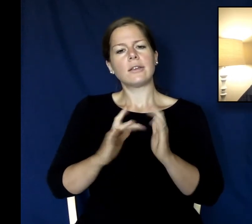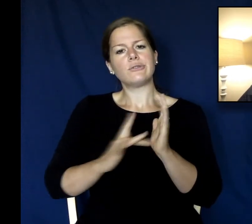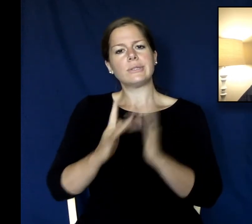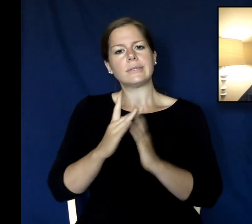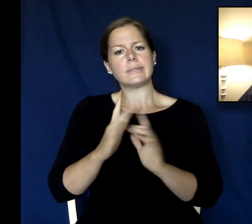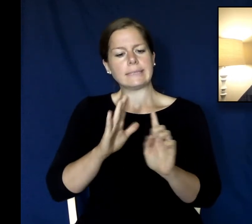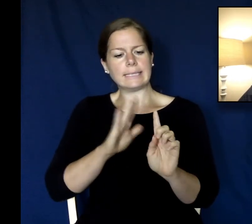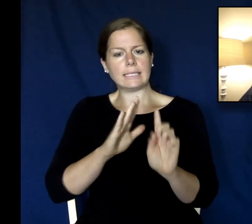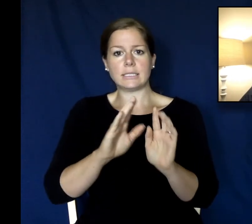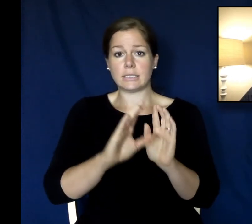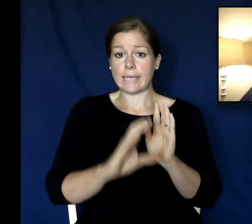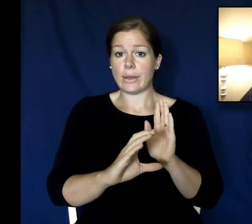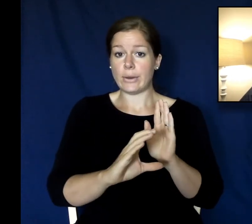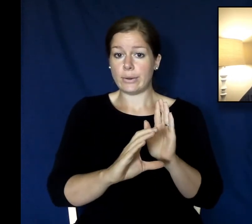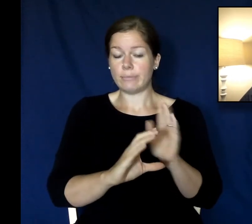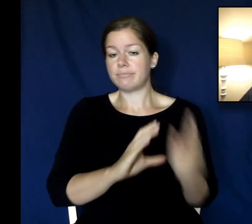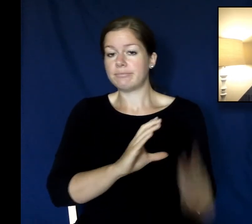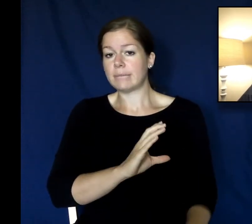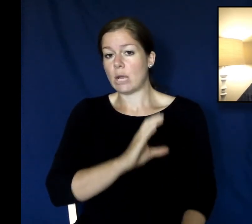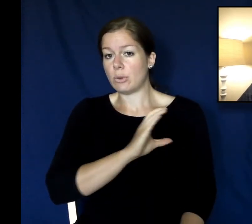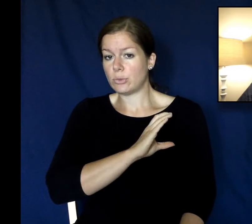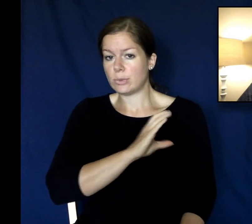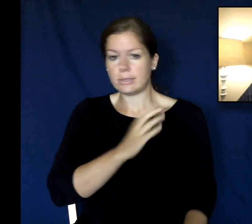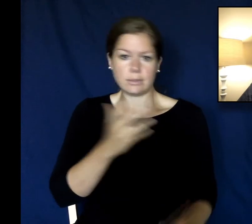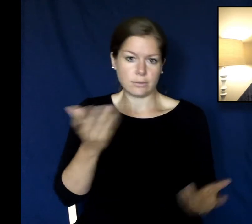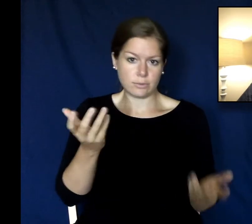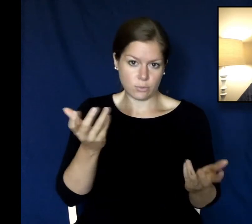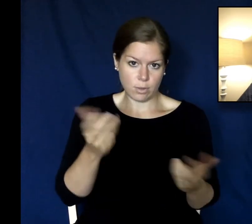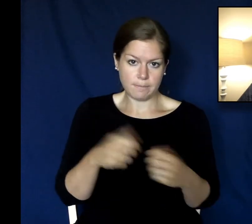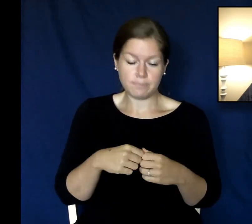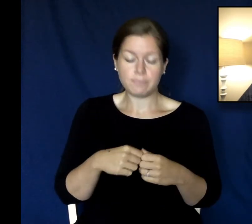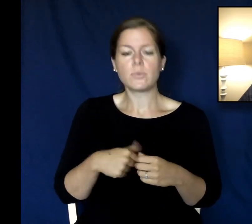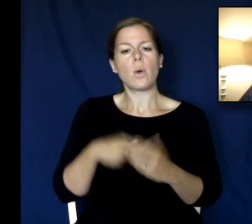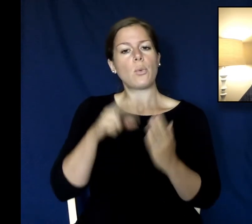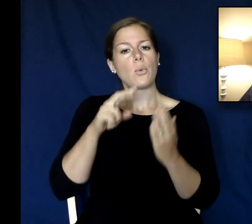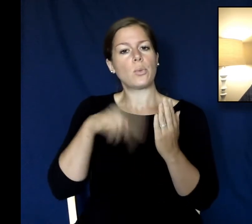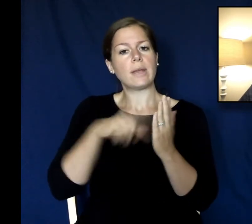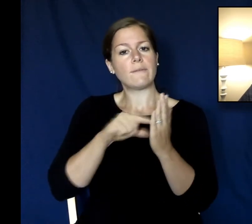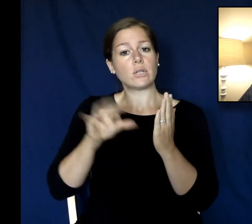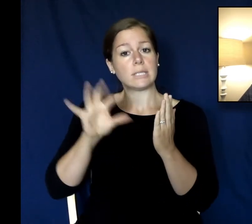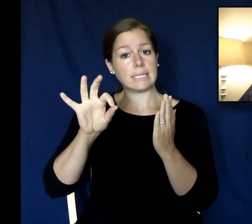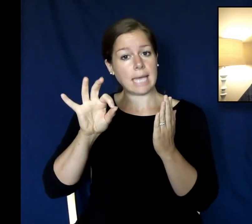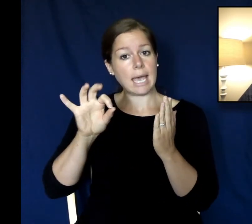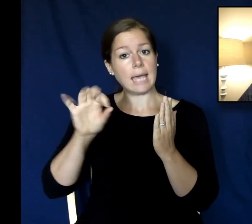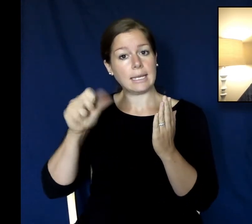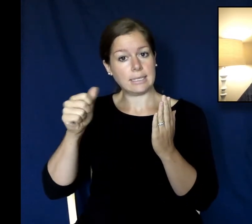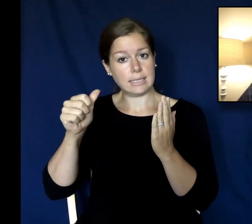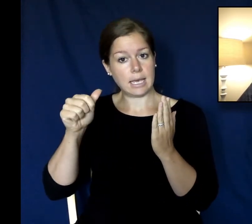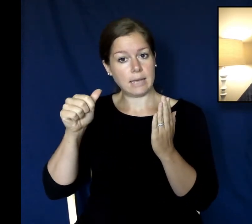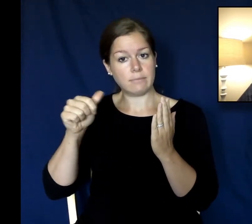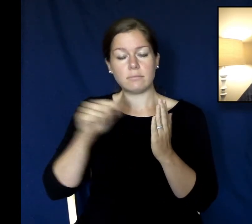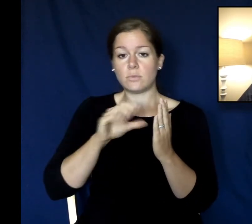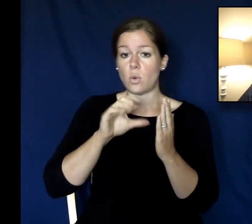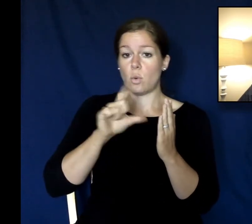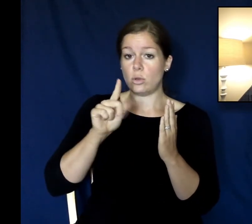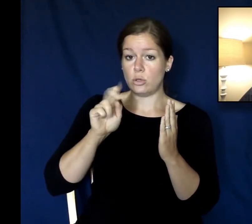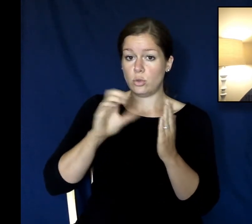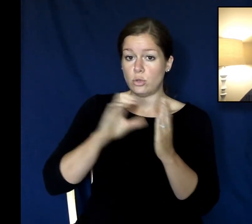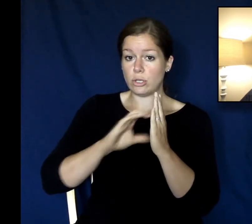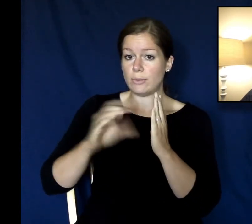story so I want to I want to read verse 9 uh and verse 10 of uh of Luke 19 so